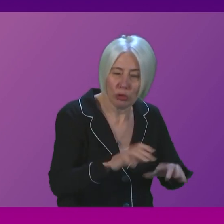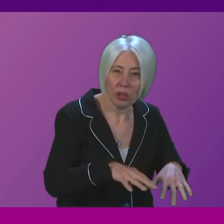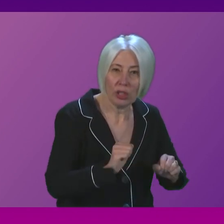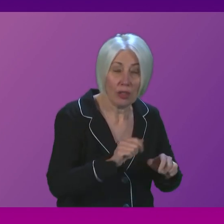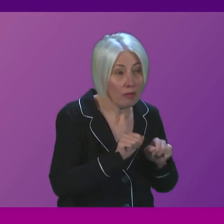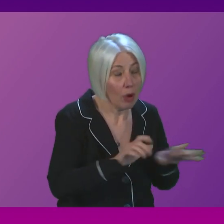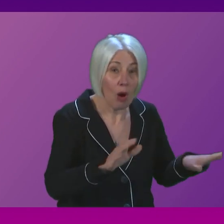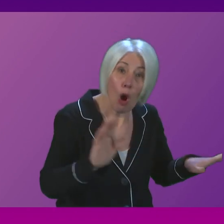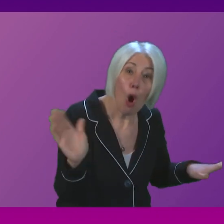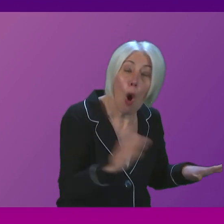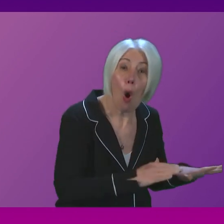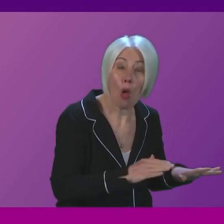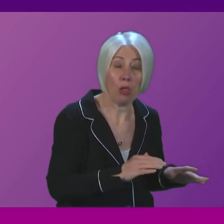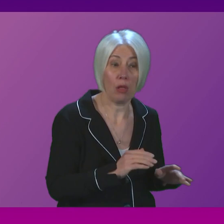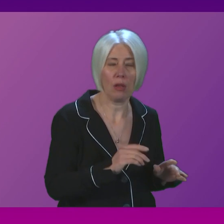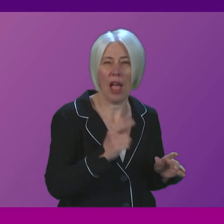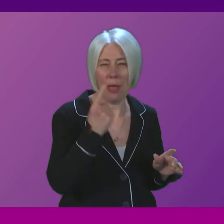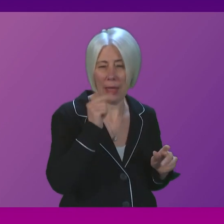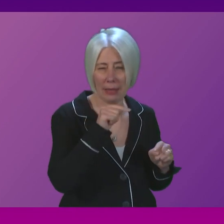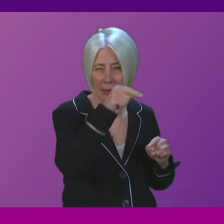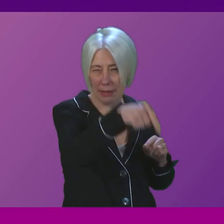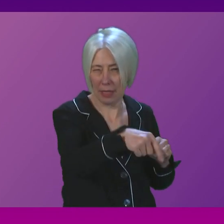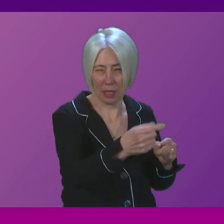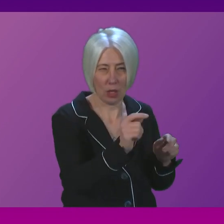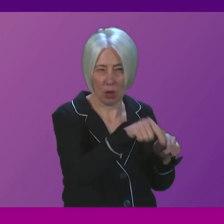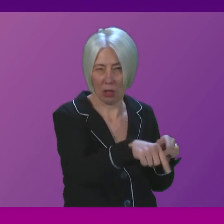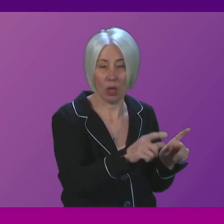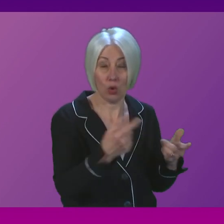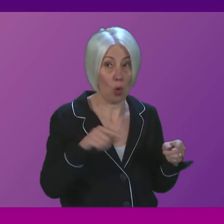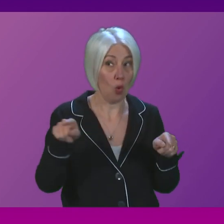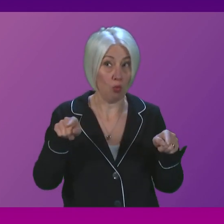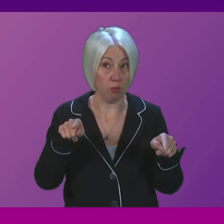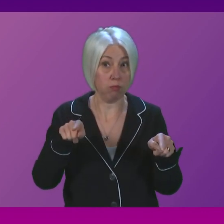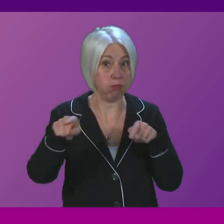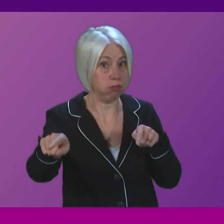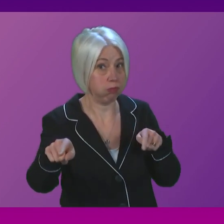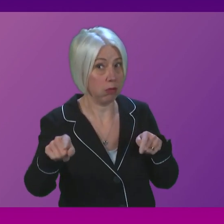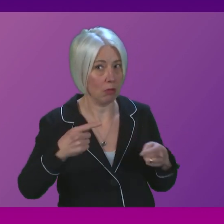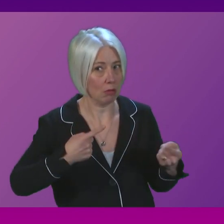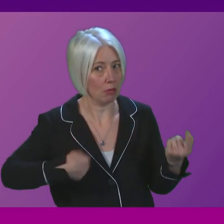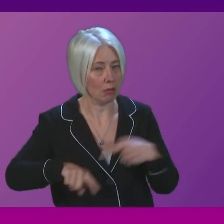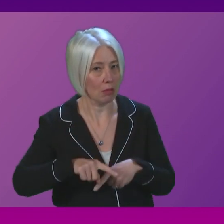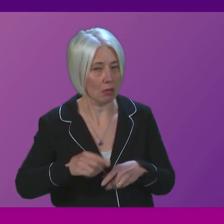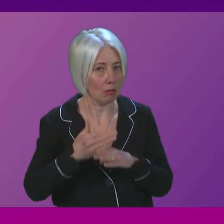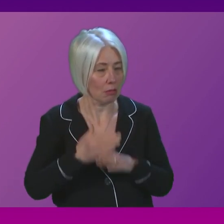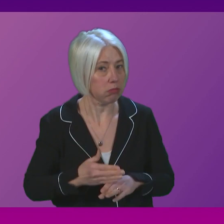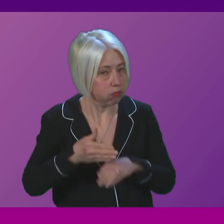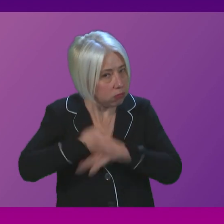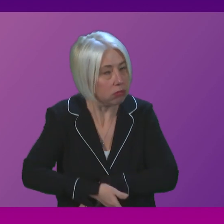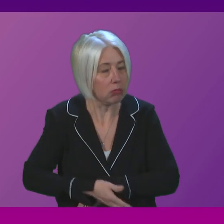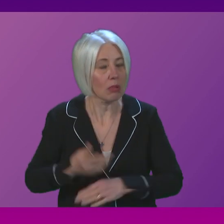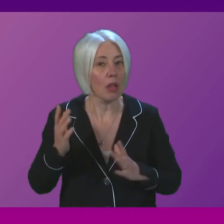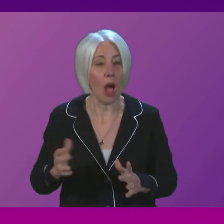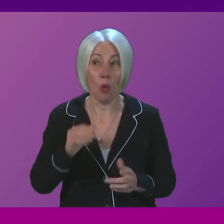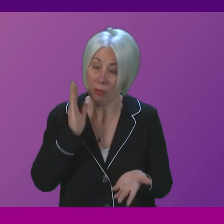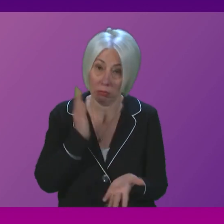for the first year I think so we have a way to go and we are absolutely serious about getting